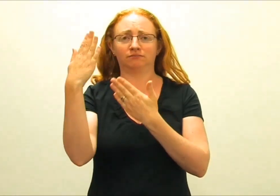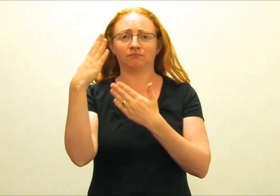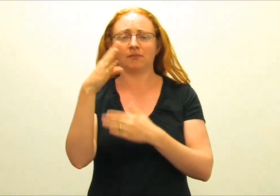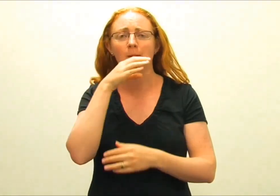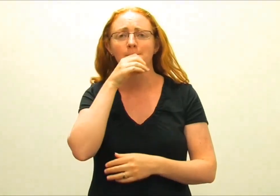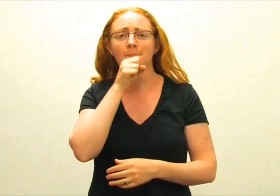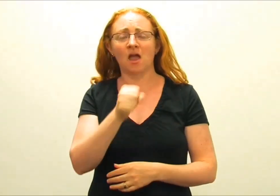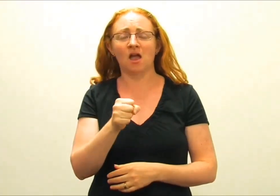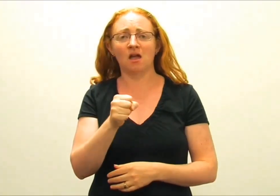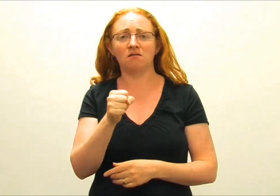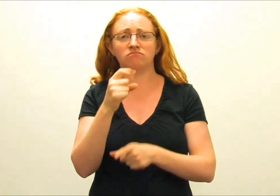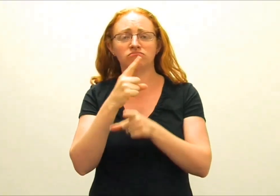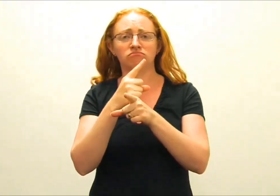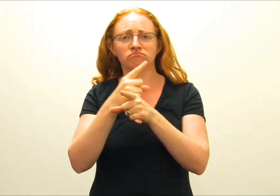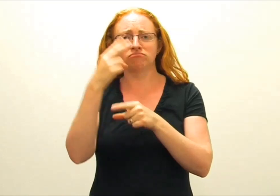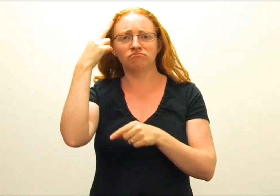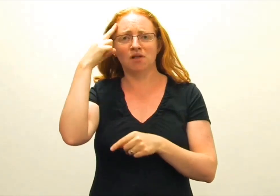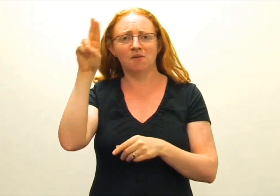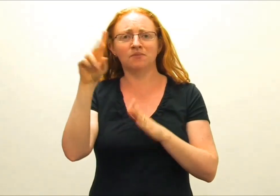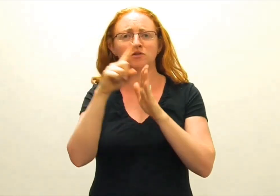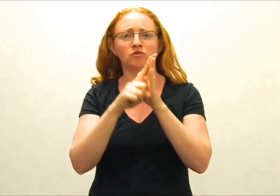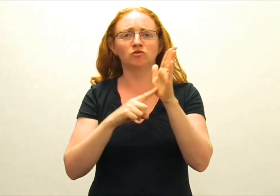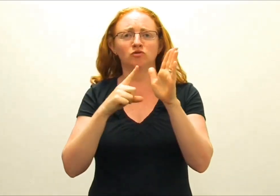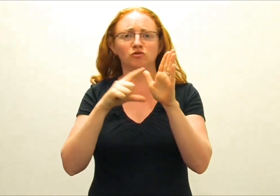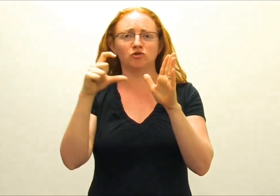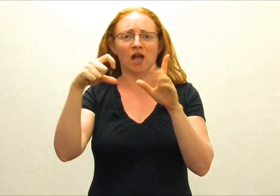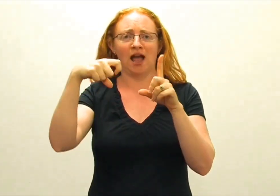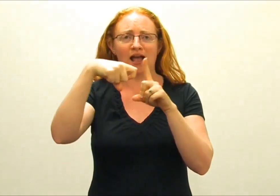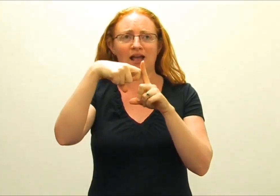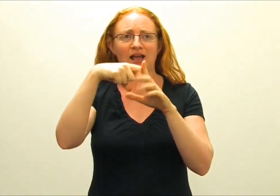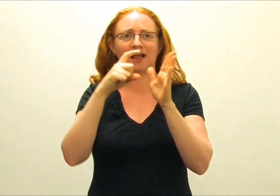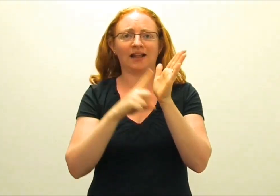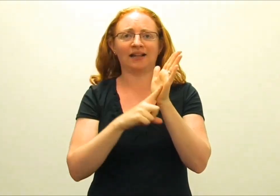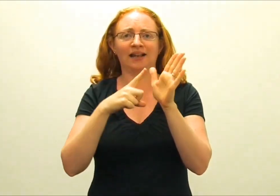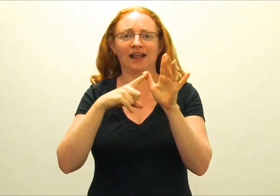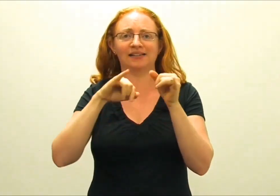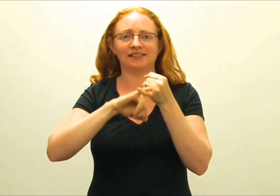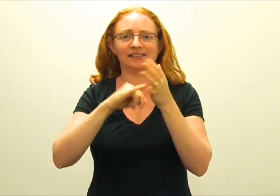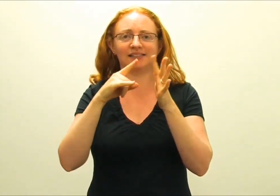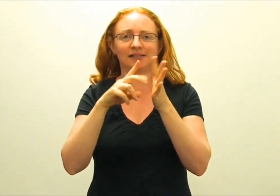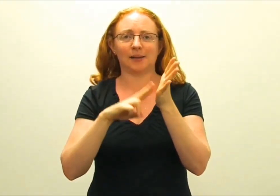So another writer lecture by a man named Jack Lazenby.